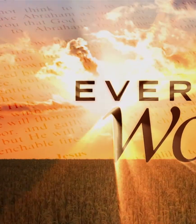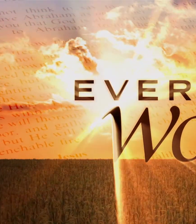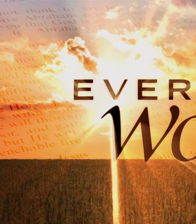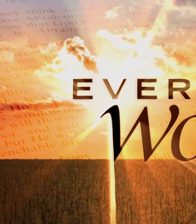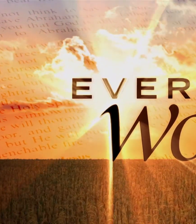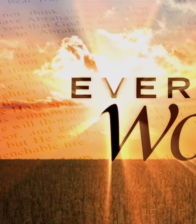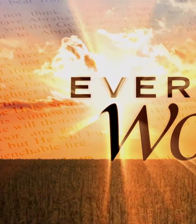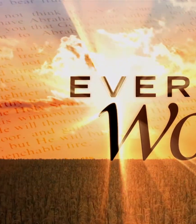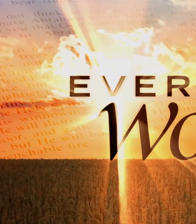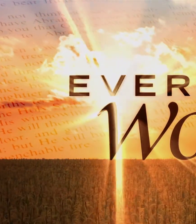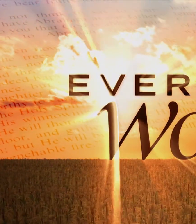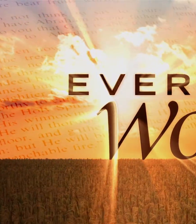I'm John Bradshaw.